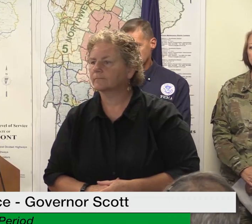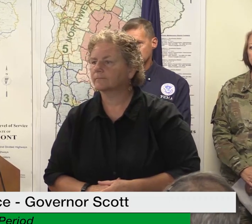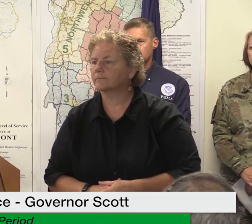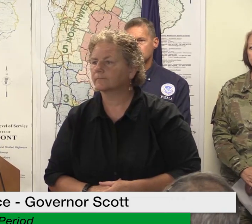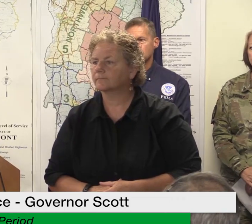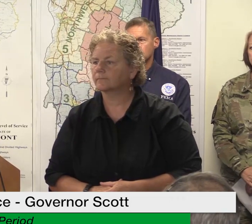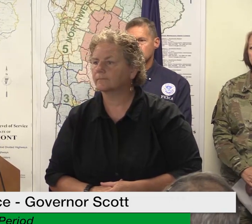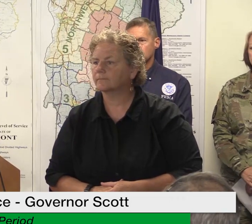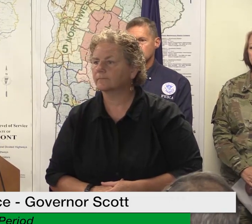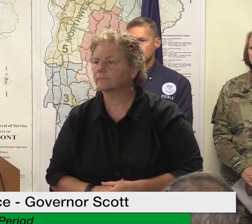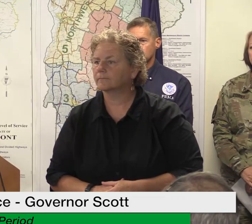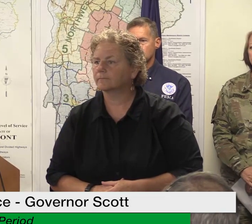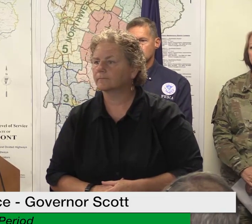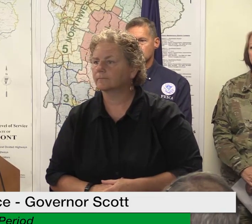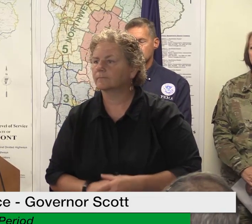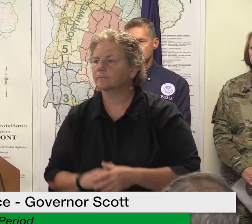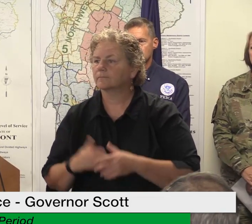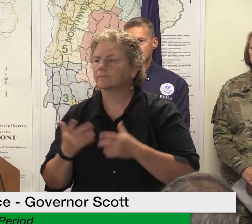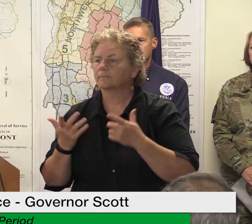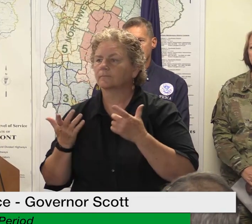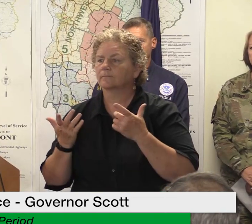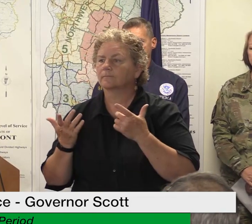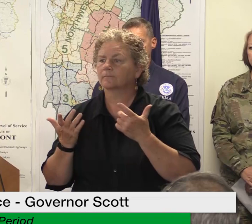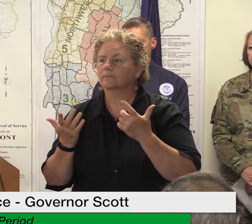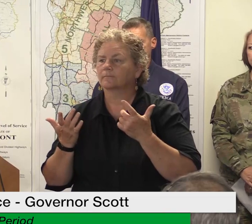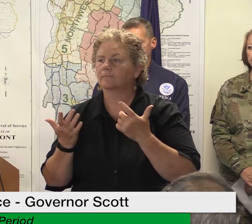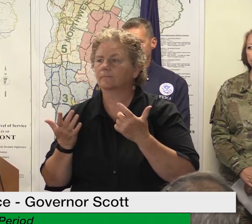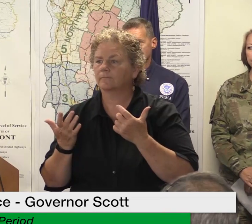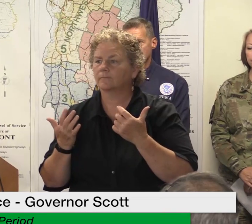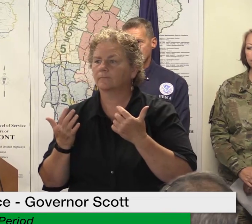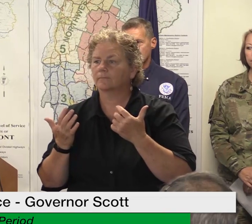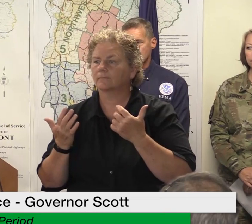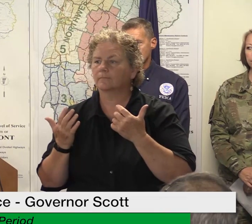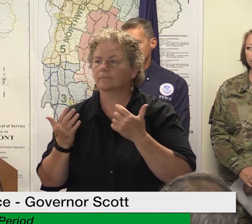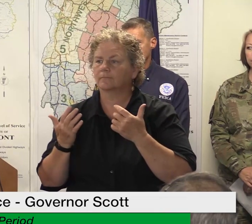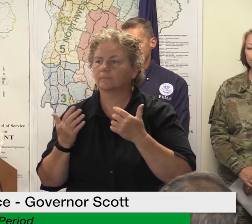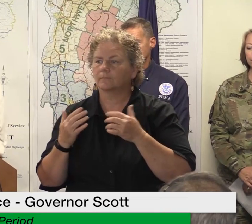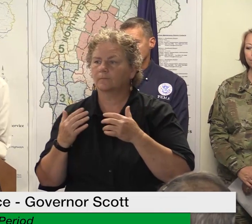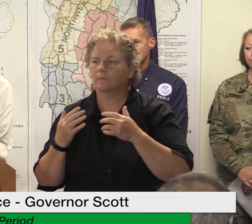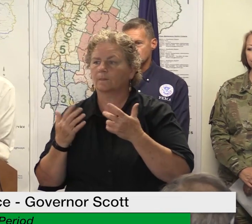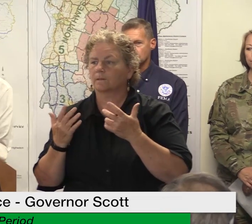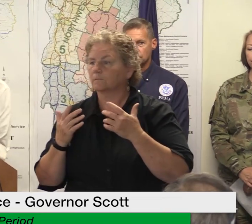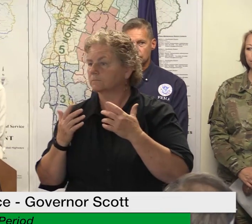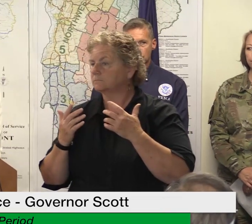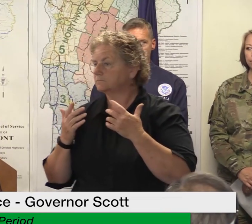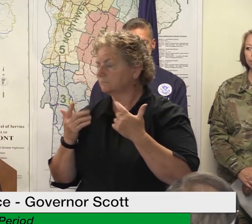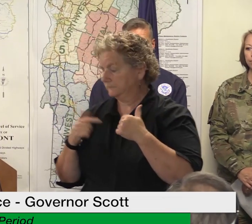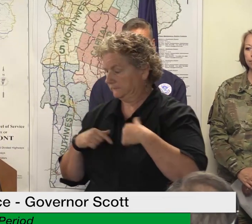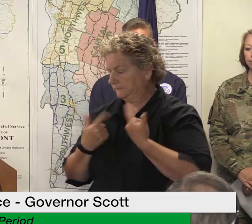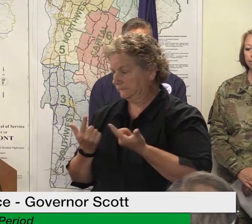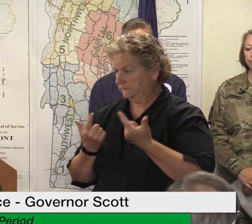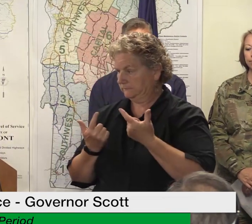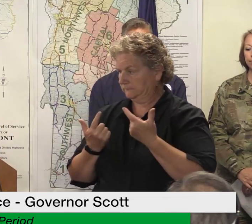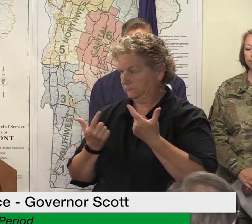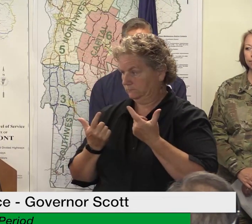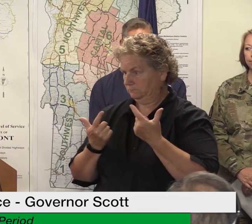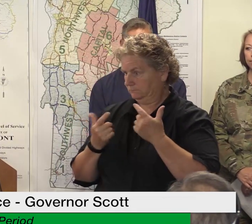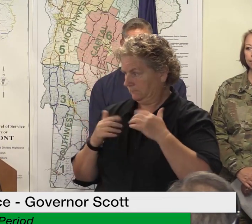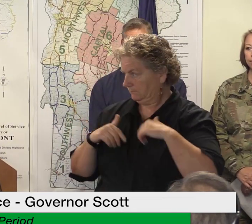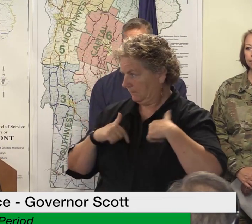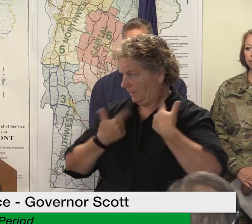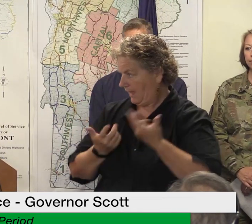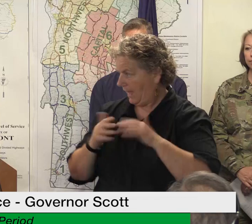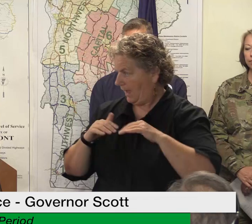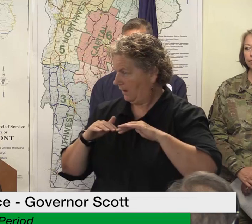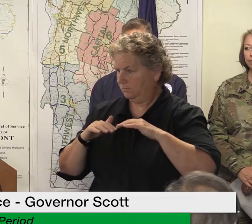treatment plants have uh have fair during the stormy weather we have had some damage throughout the state